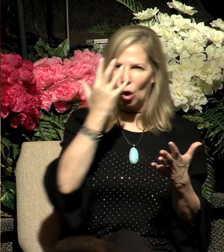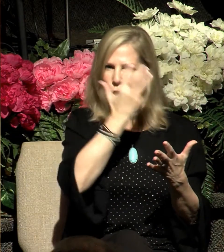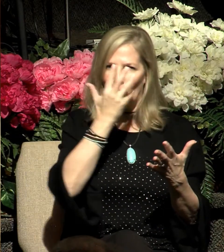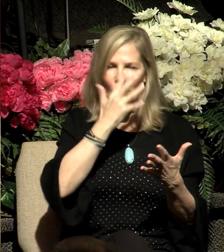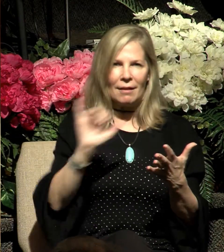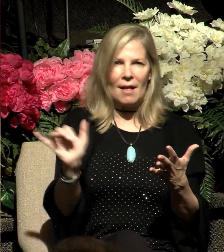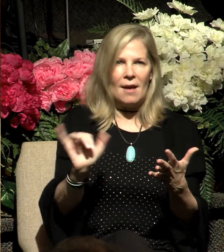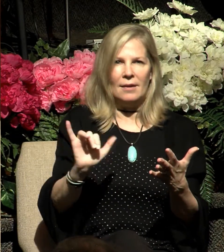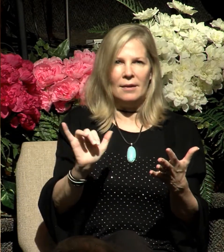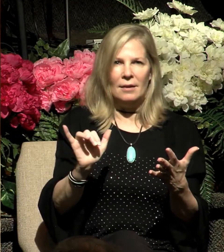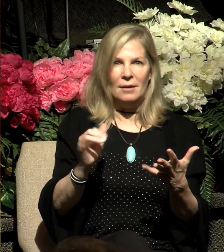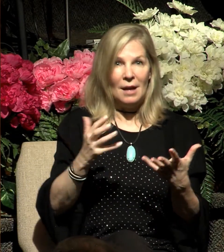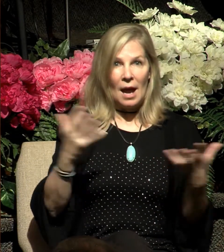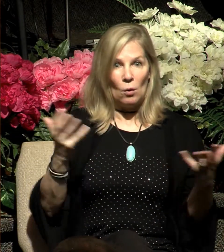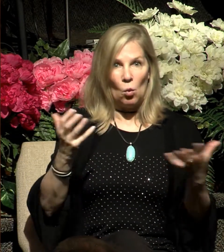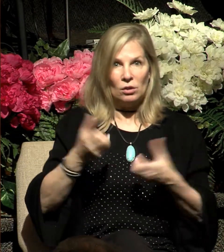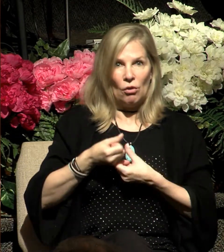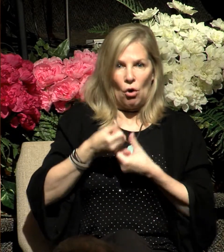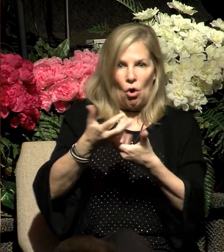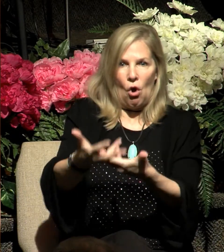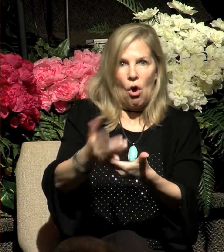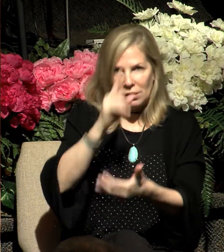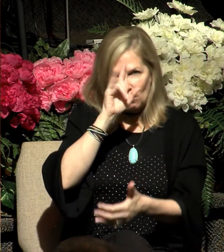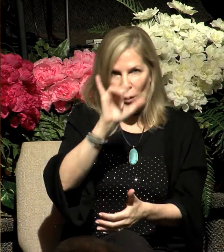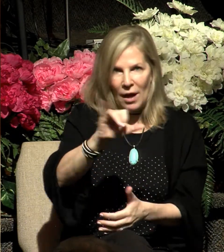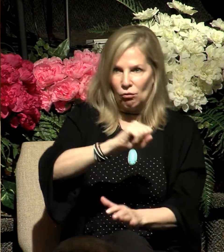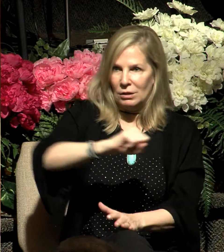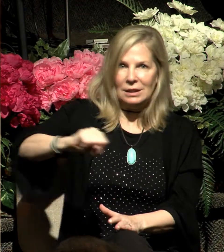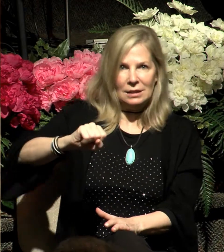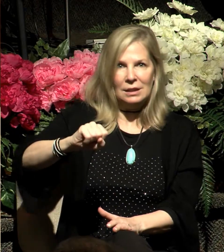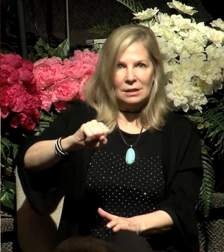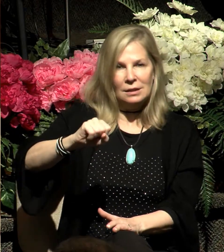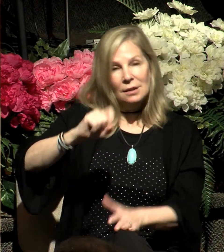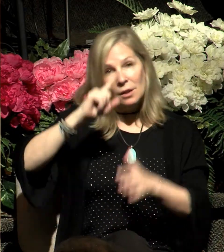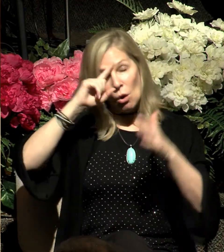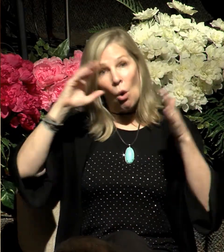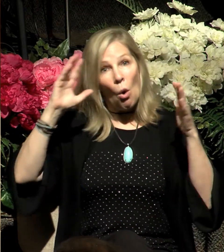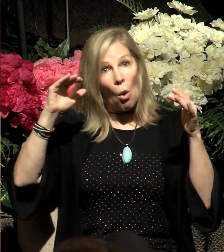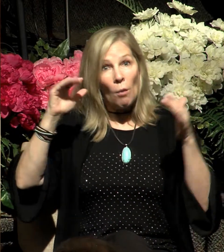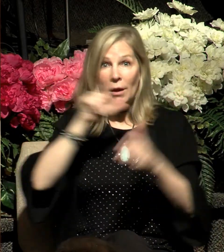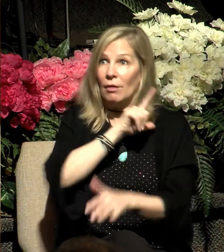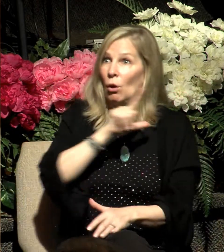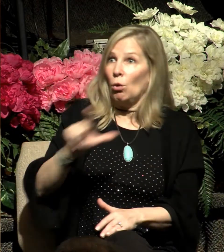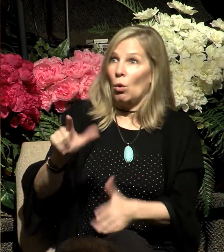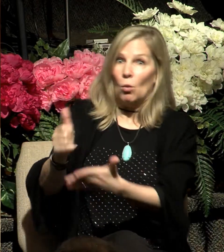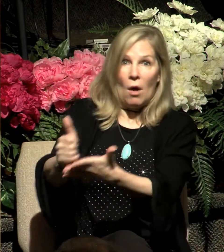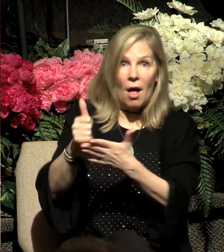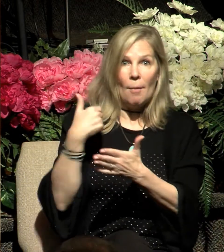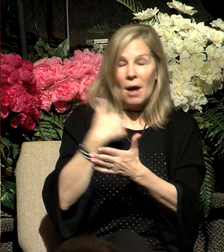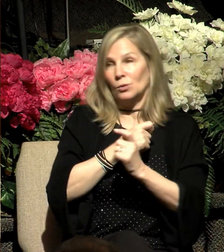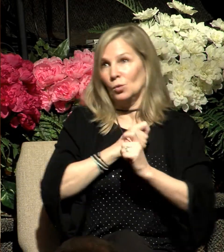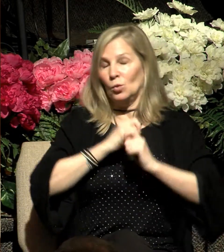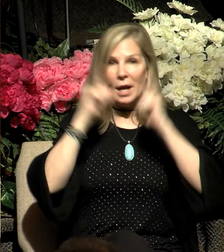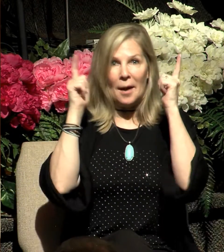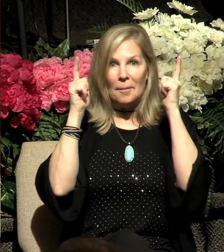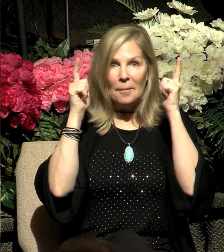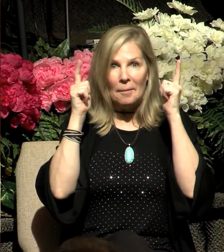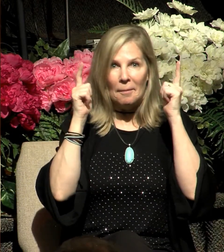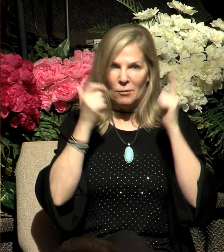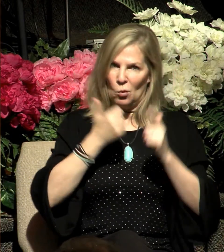of such resistance with the hope that the Lord will use these truths to awaken some to their own resistance and their